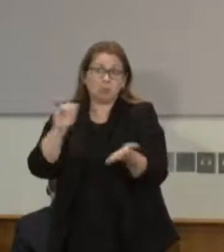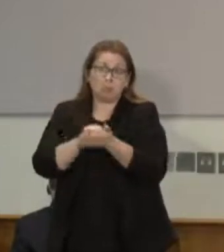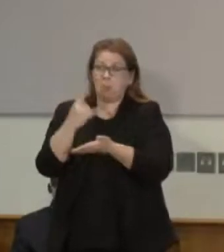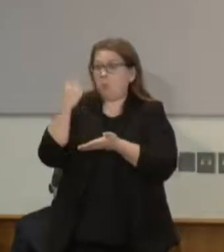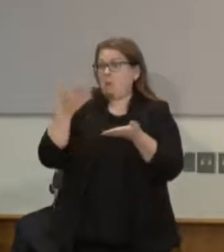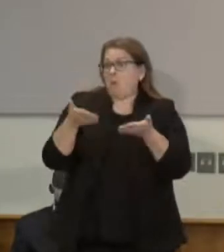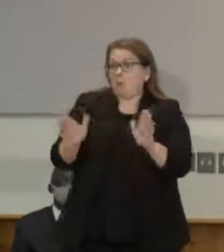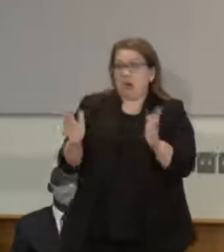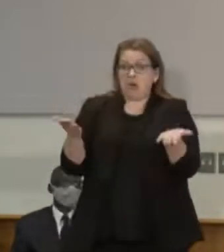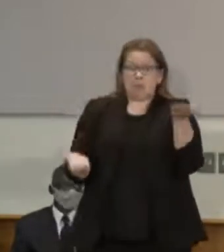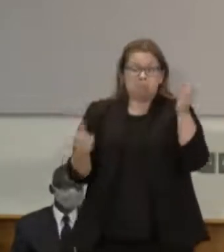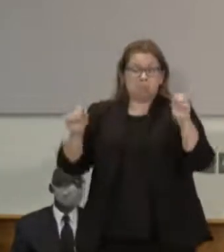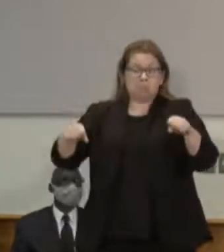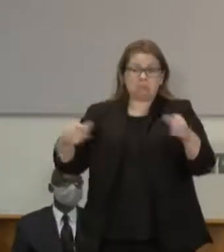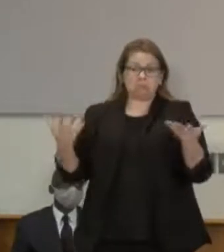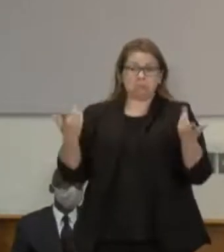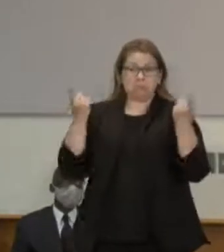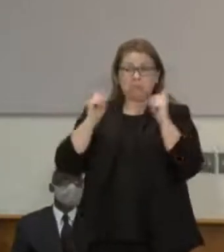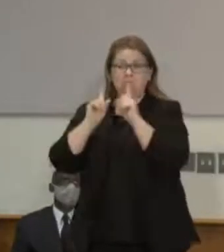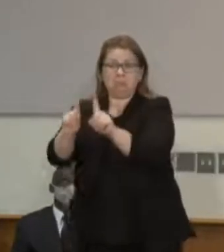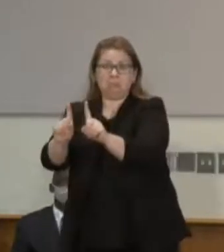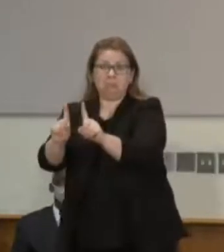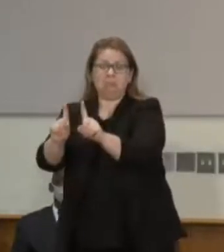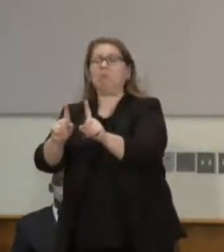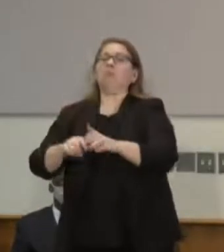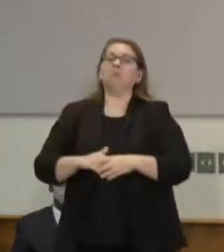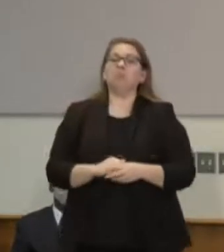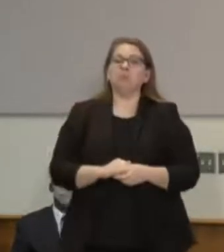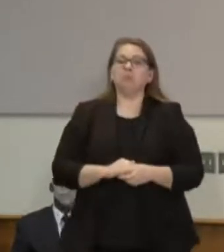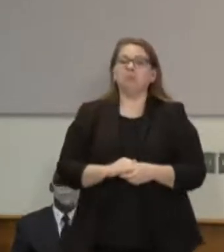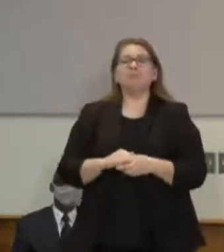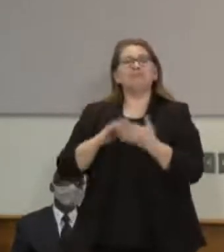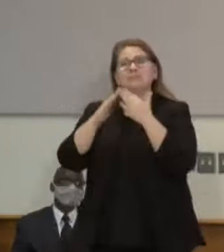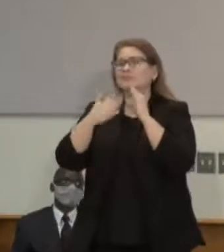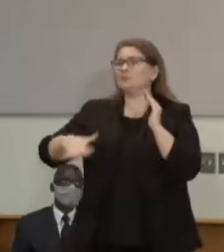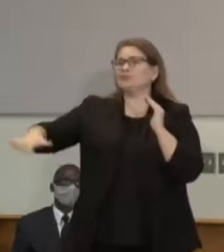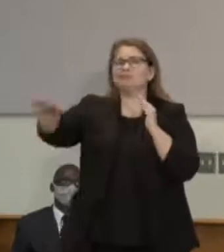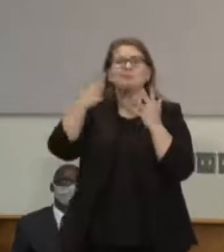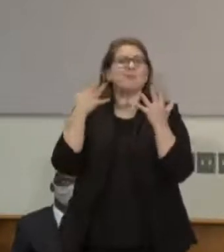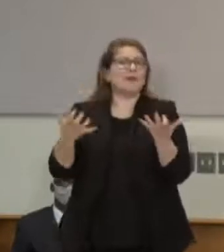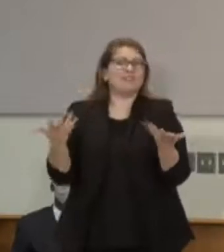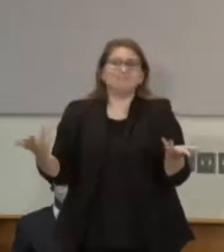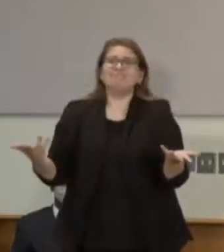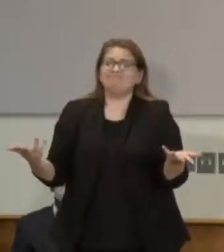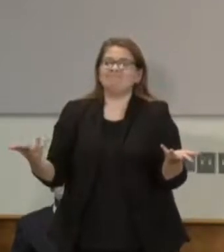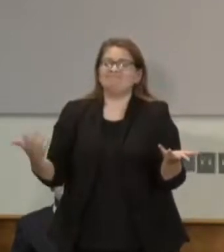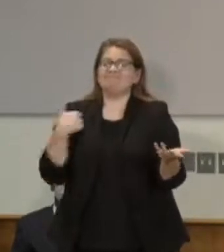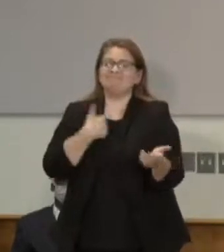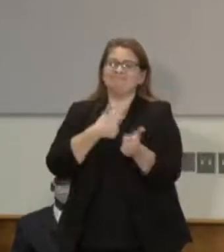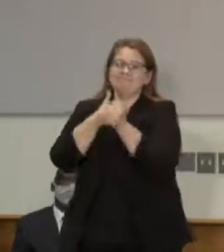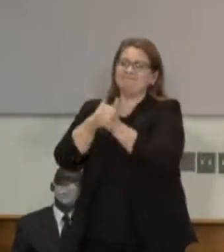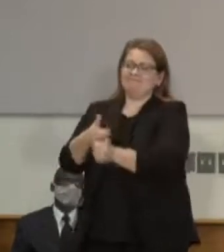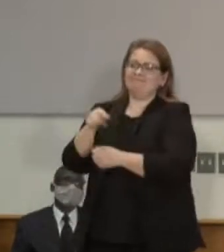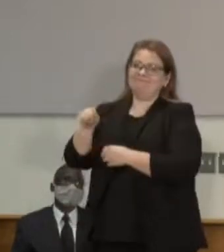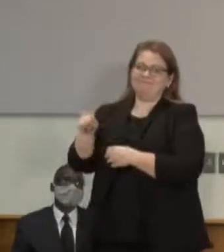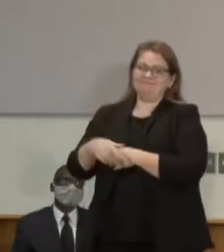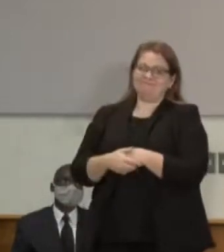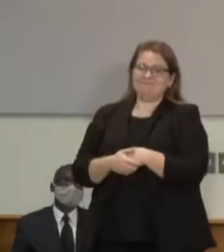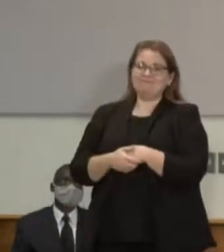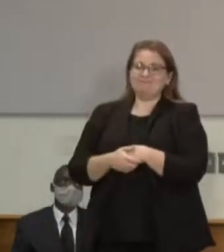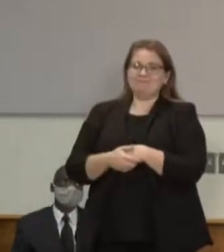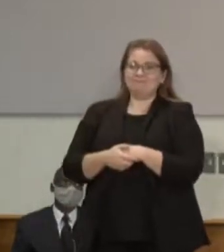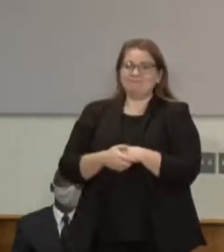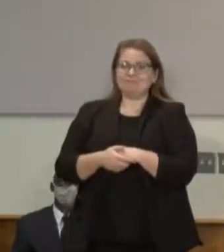for. And I think there's a strong argument out of this that if we continue to chase our tails and don't fix the big stuff at the front end, the